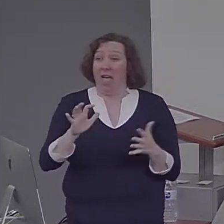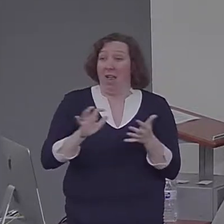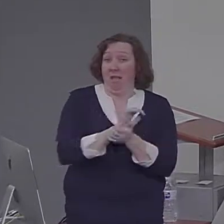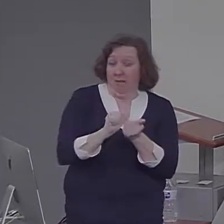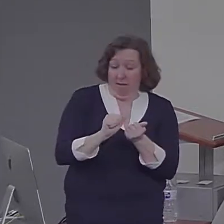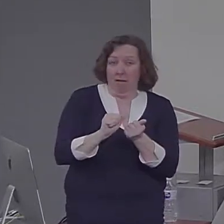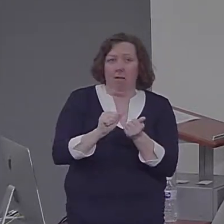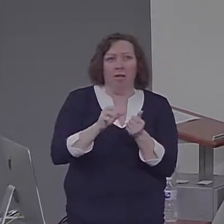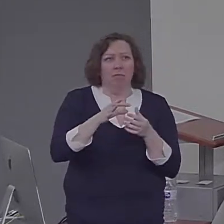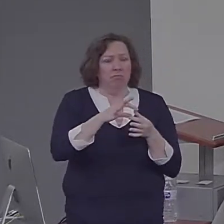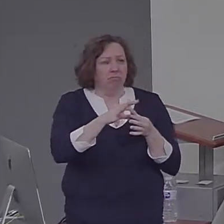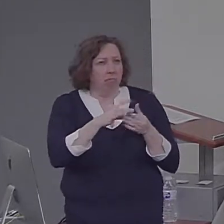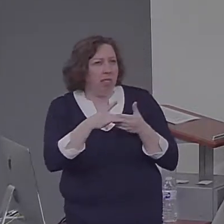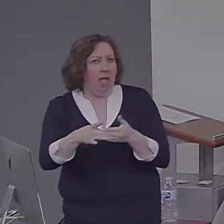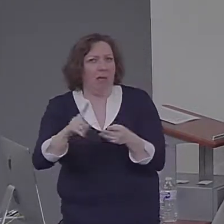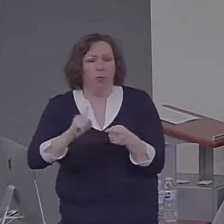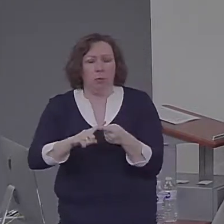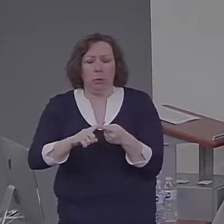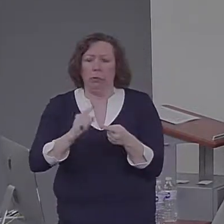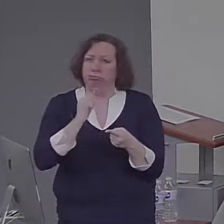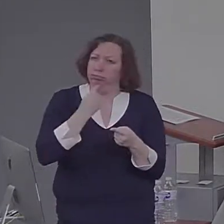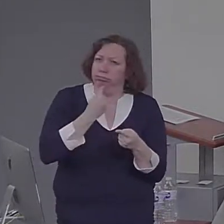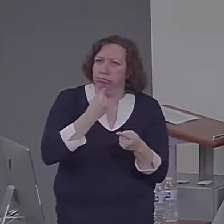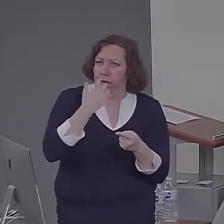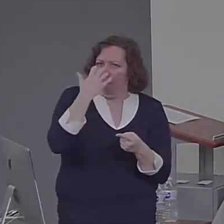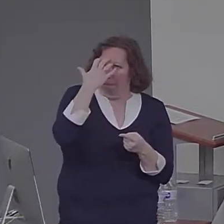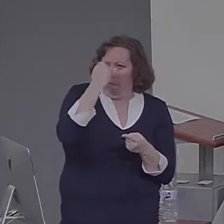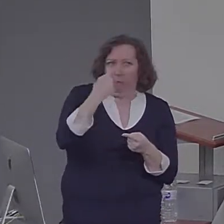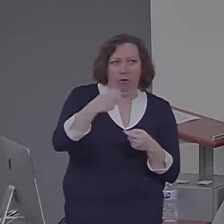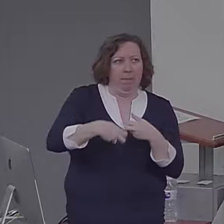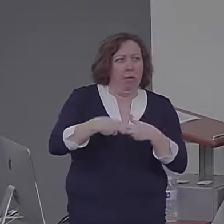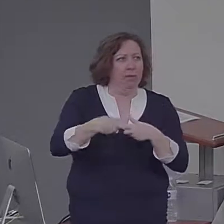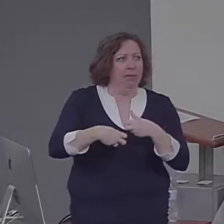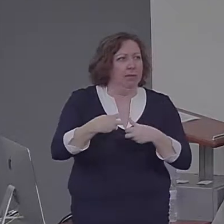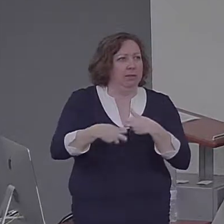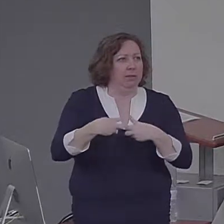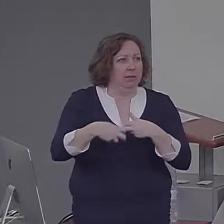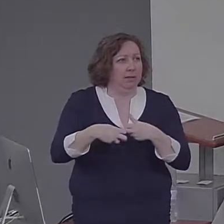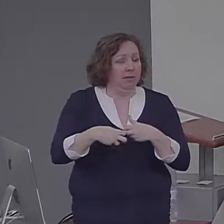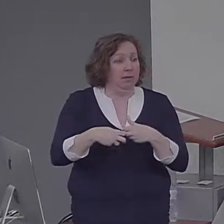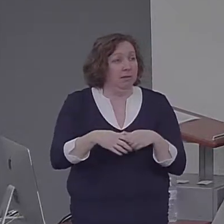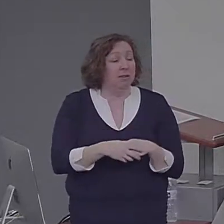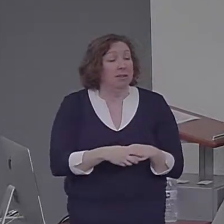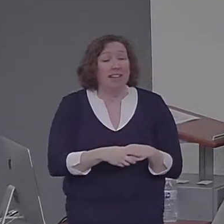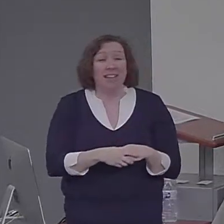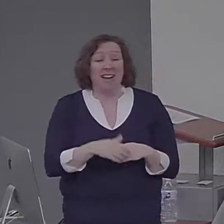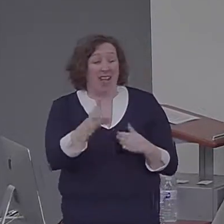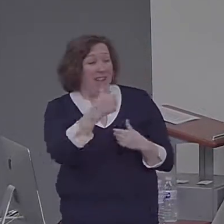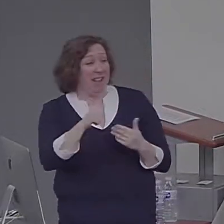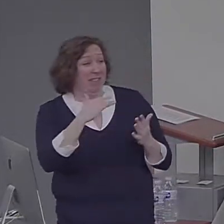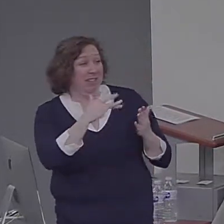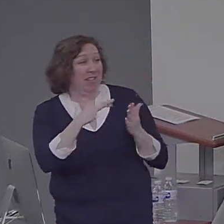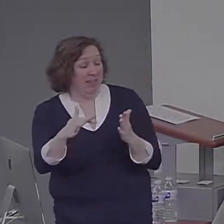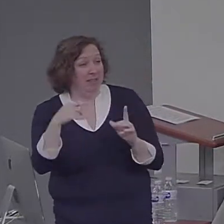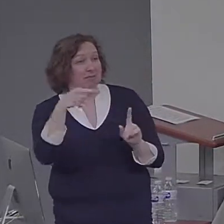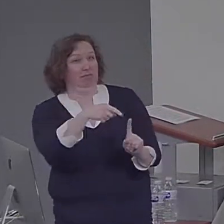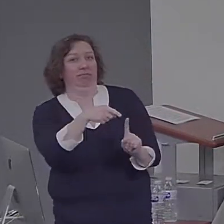impairments in the neuropsychological literature. KC could not remember a